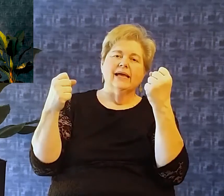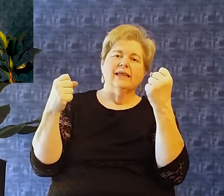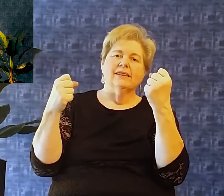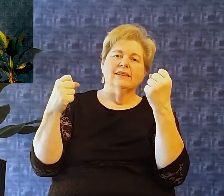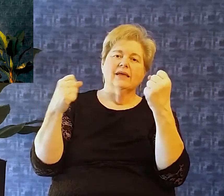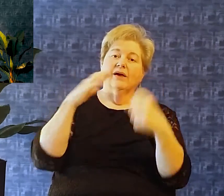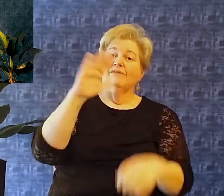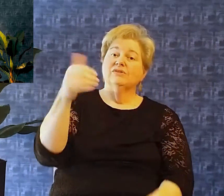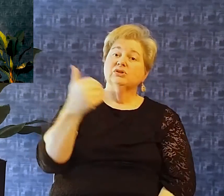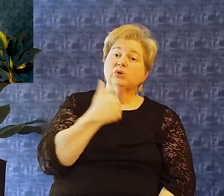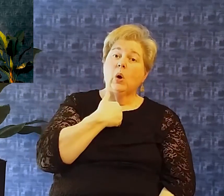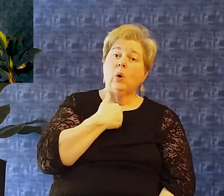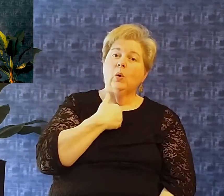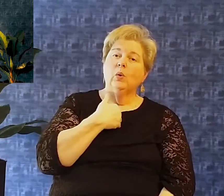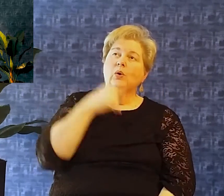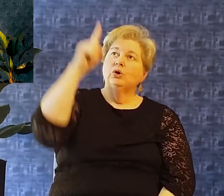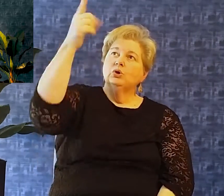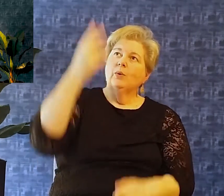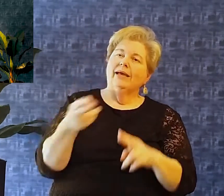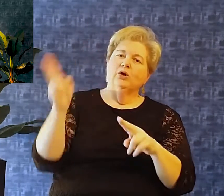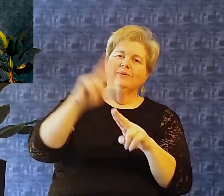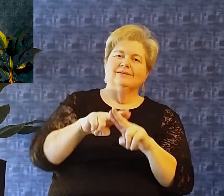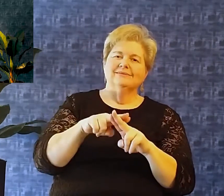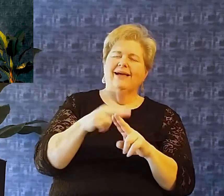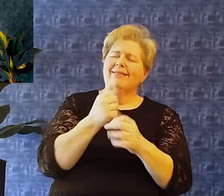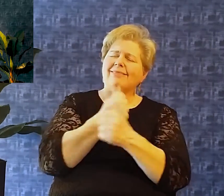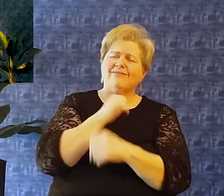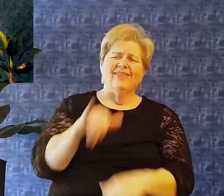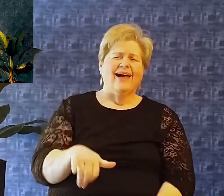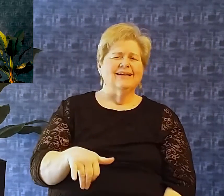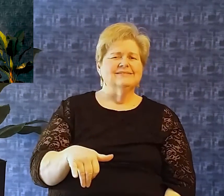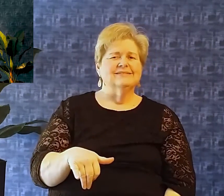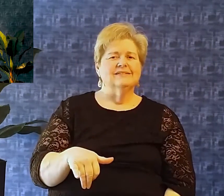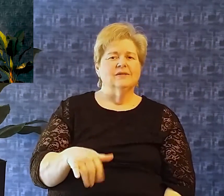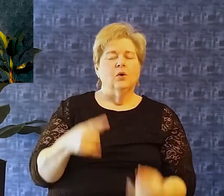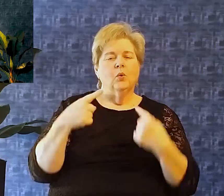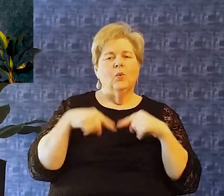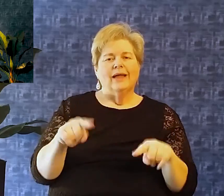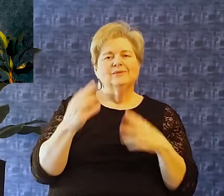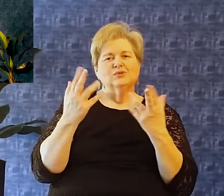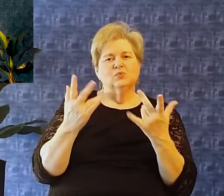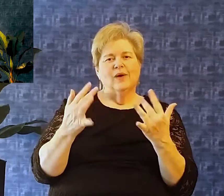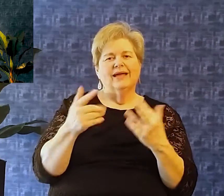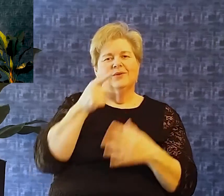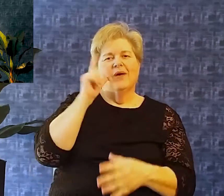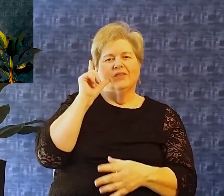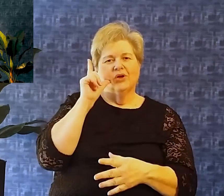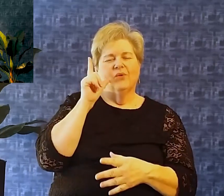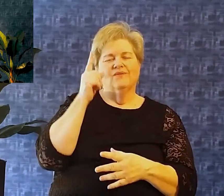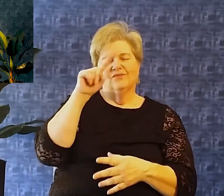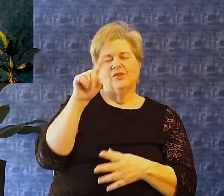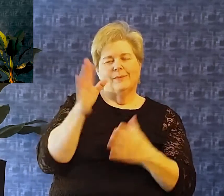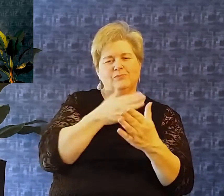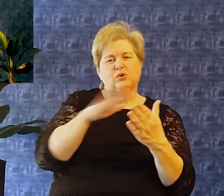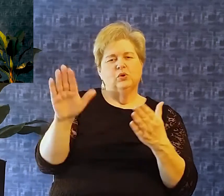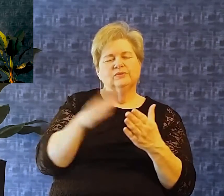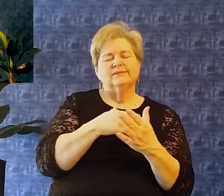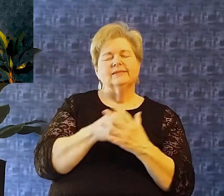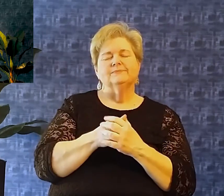My strength of soul You increased I love that While I was waiting While the music team